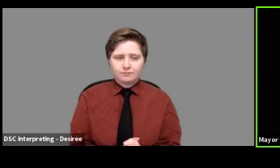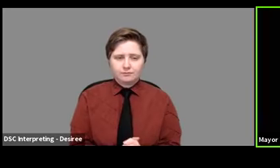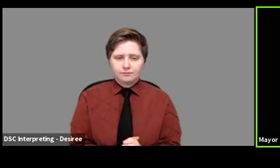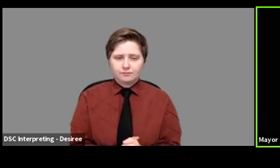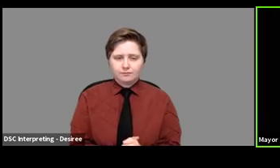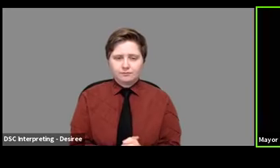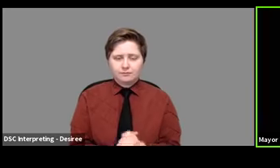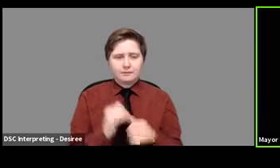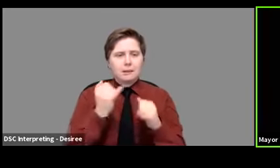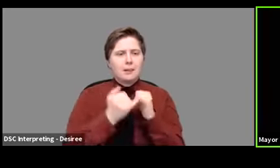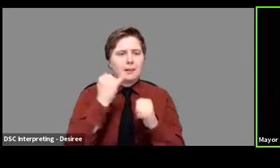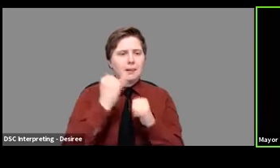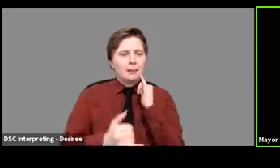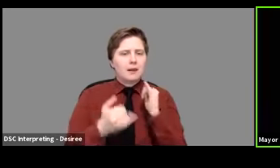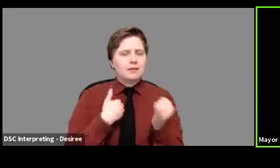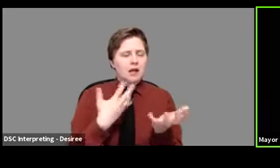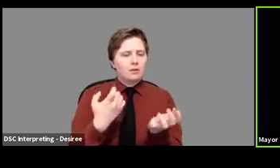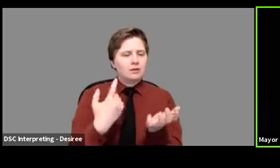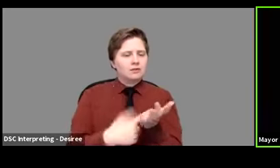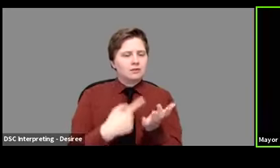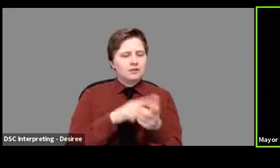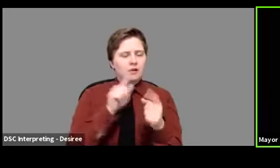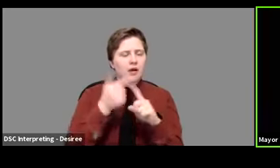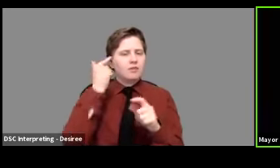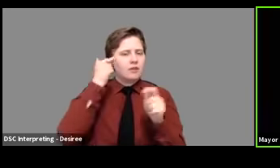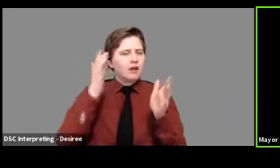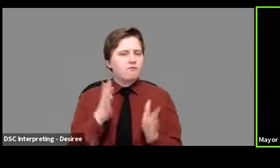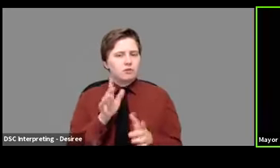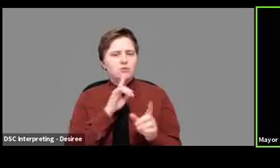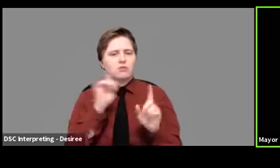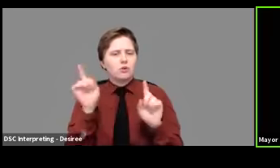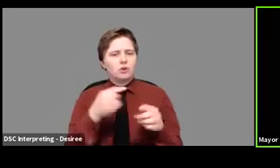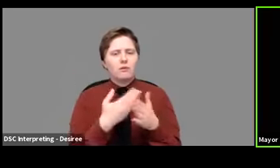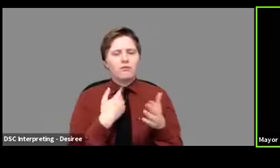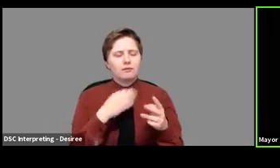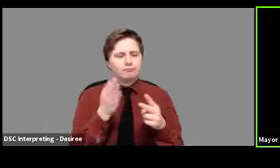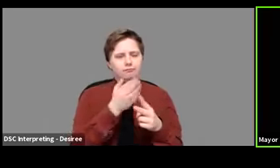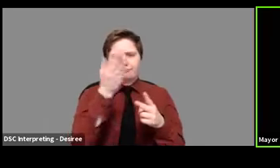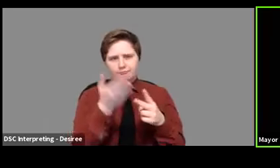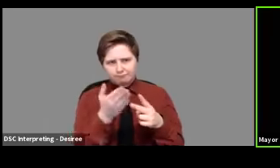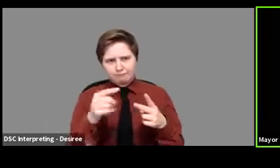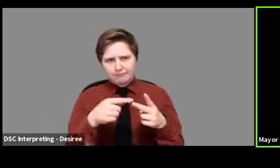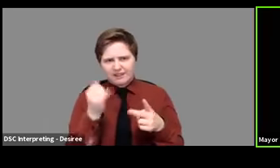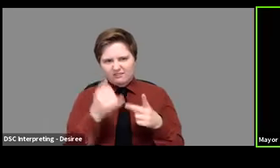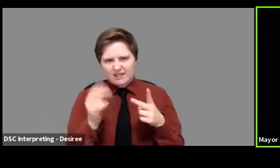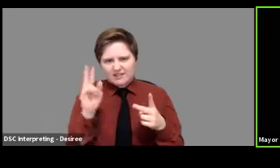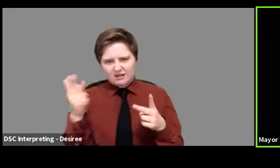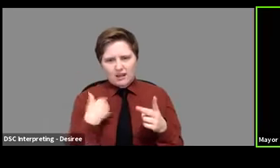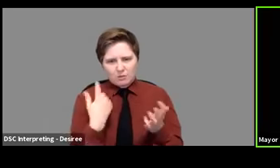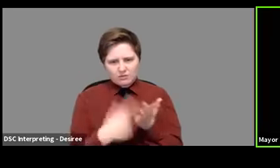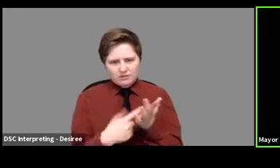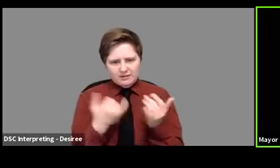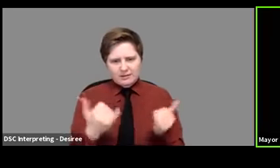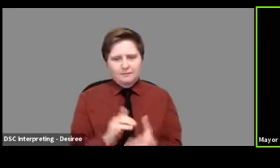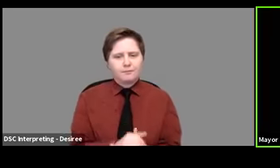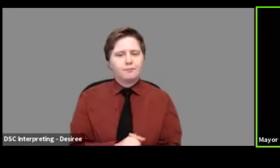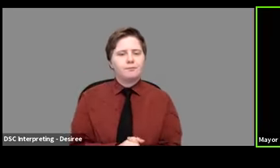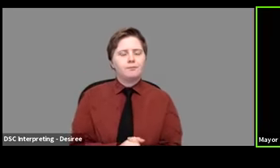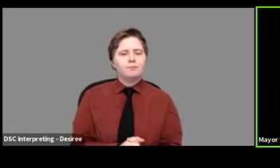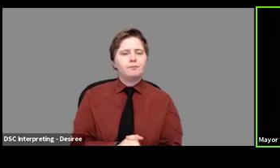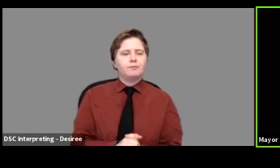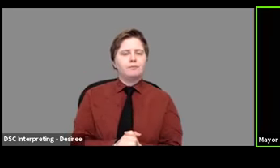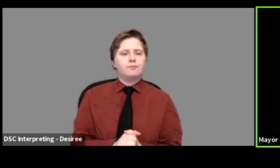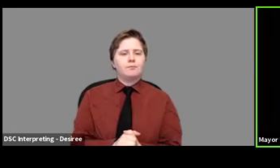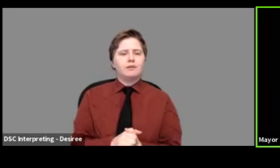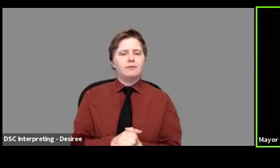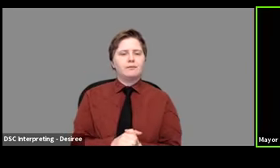The final thing I want to say on the governor's orders before I move to the second and final topic I want to hit on today is that there's